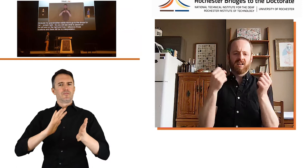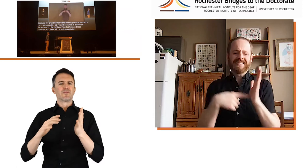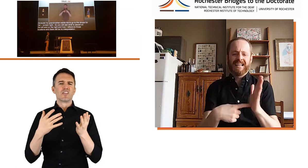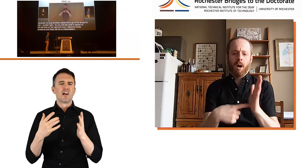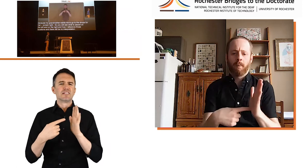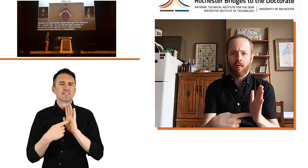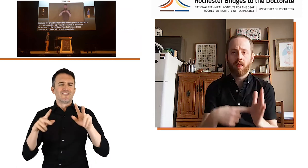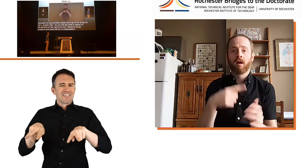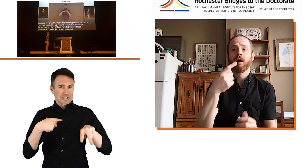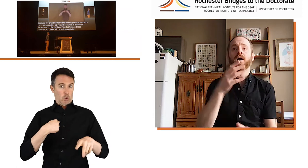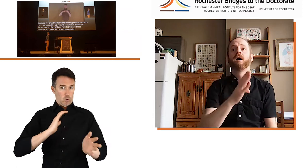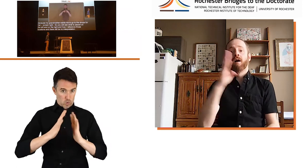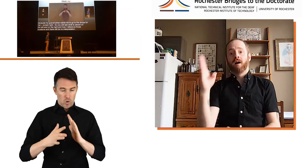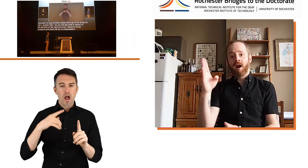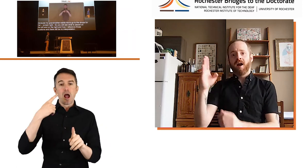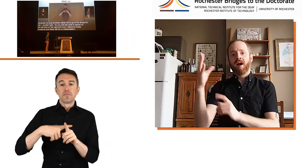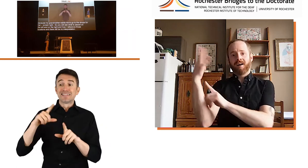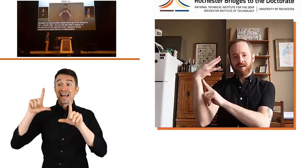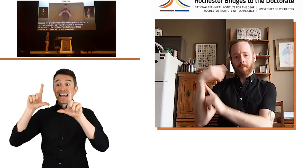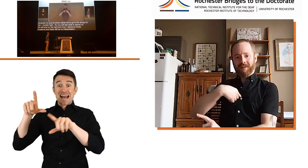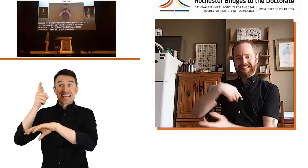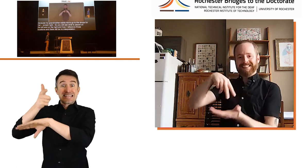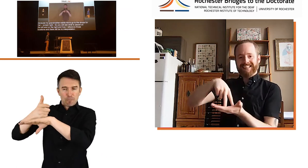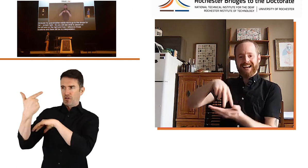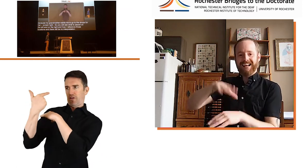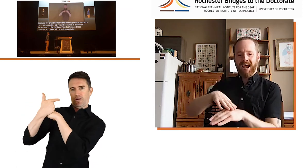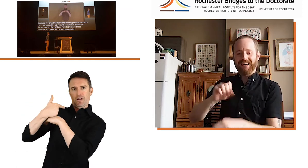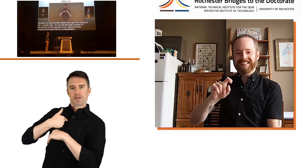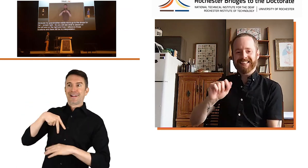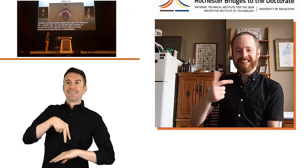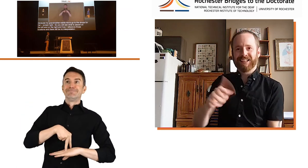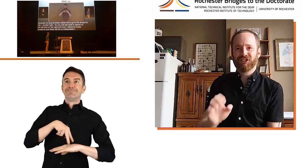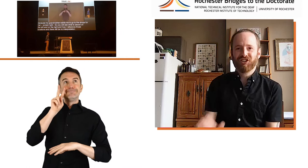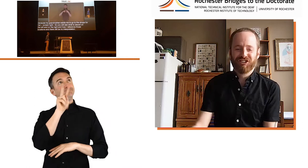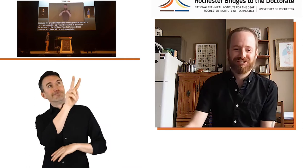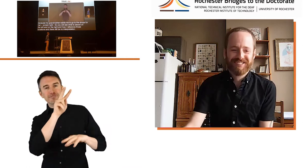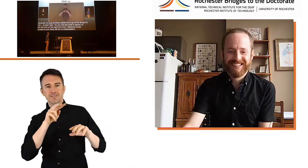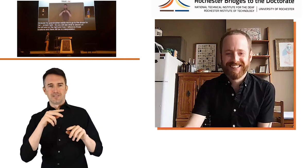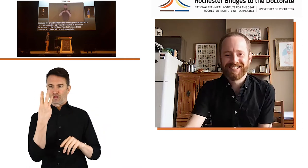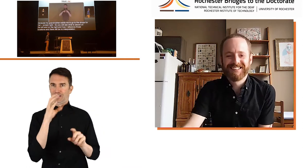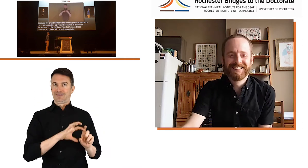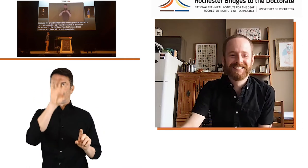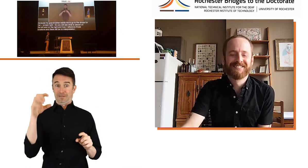see me signing an example of something. And then over on the right, you can see a film of me standing on stage again.